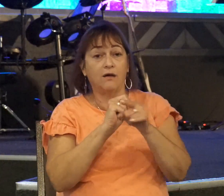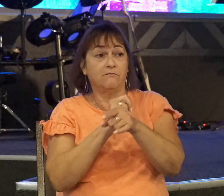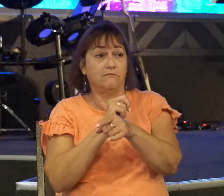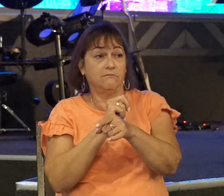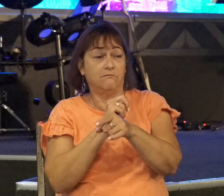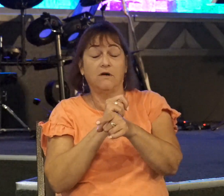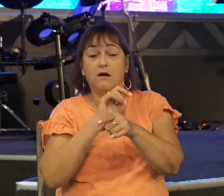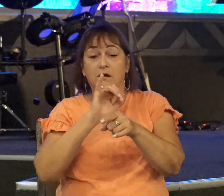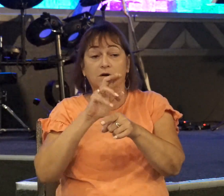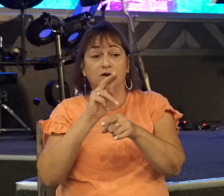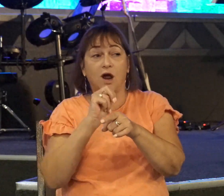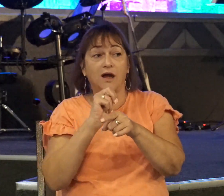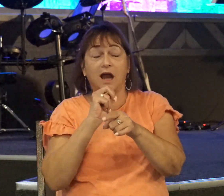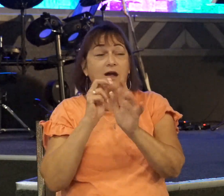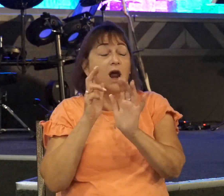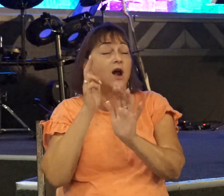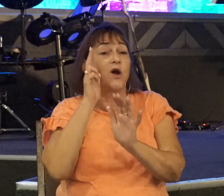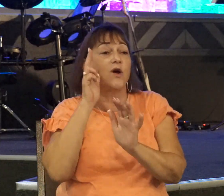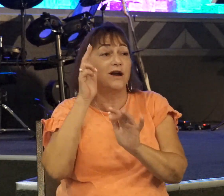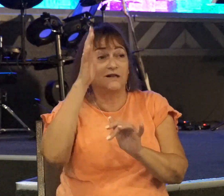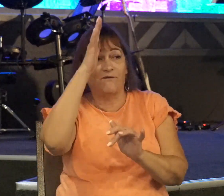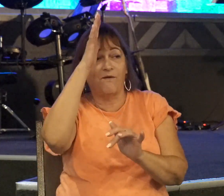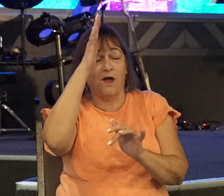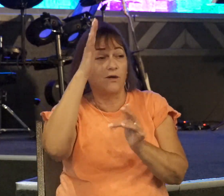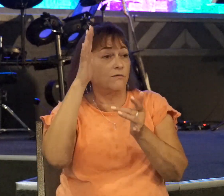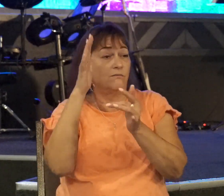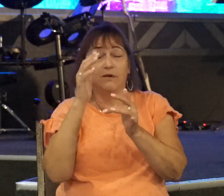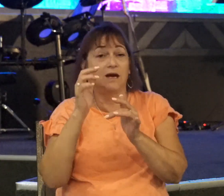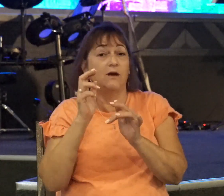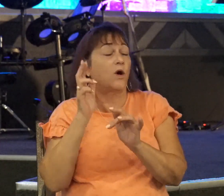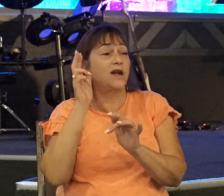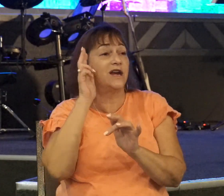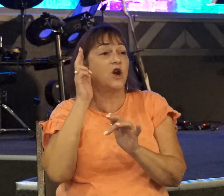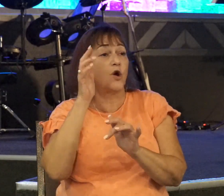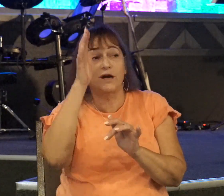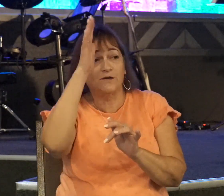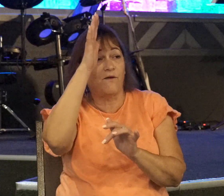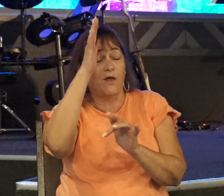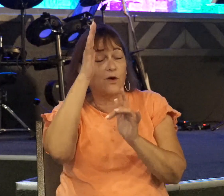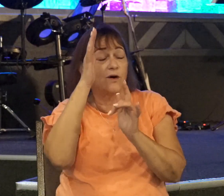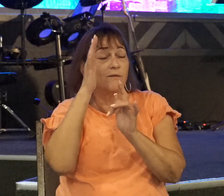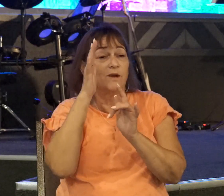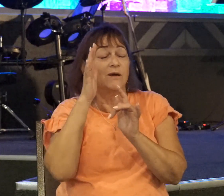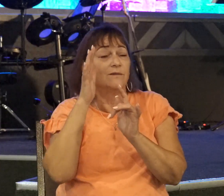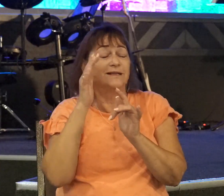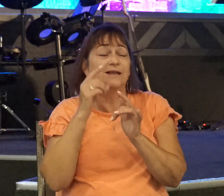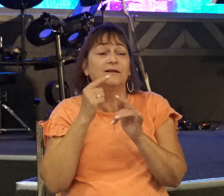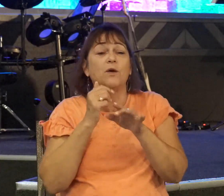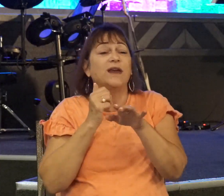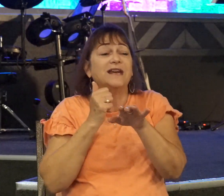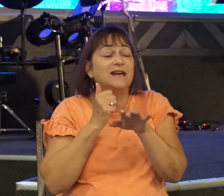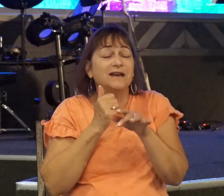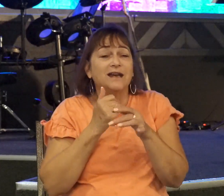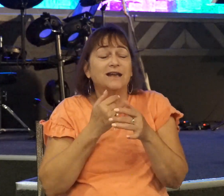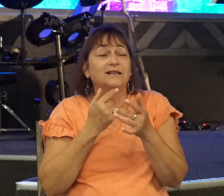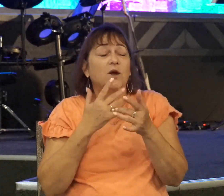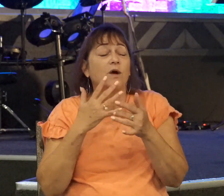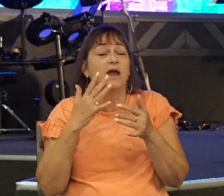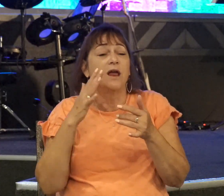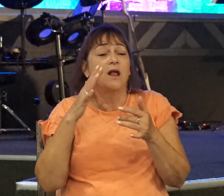Jonathan had not heard his father's charge, charge the people with the oath. Therefore, he stretched out the end of the rod that was in his